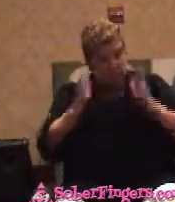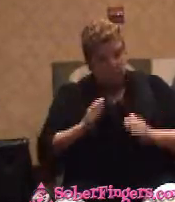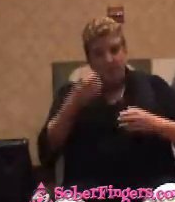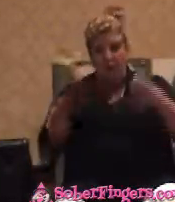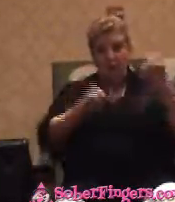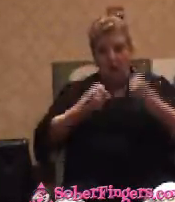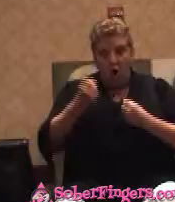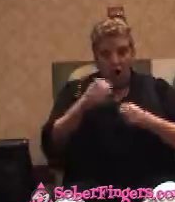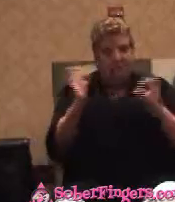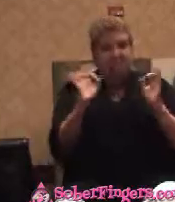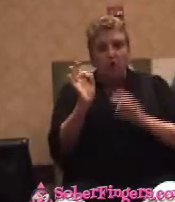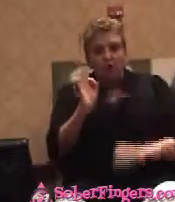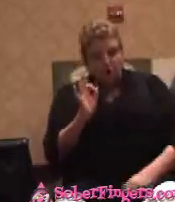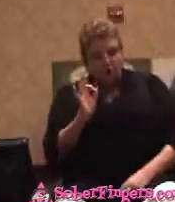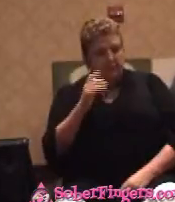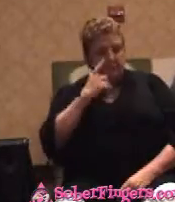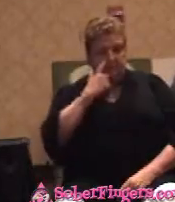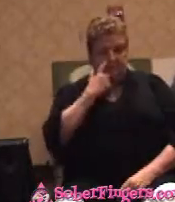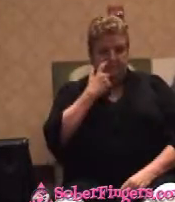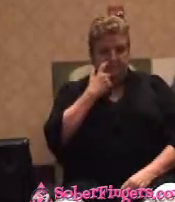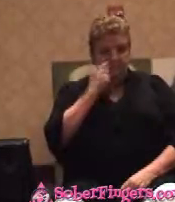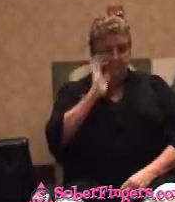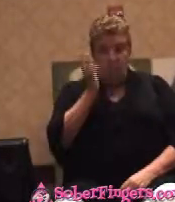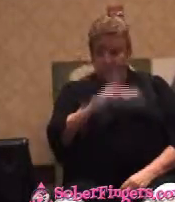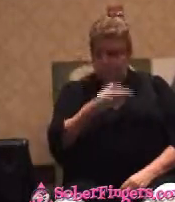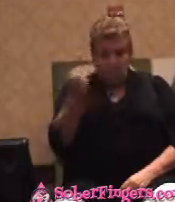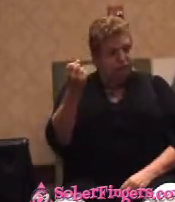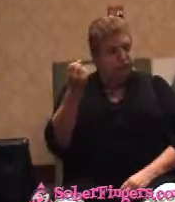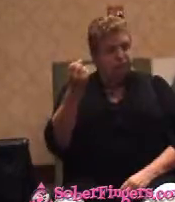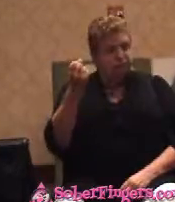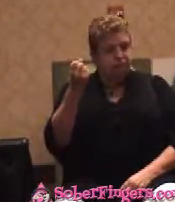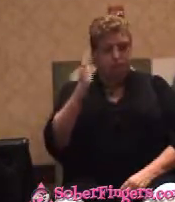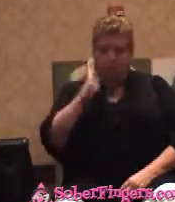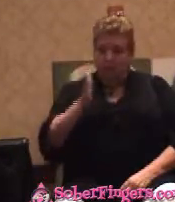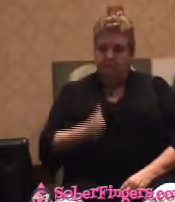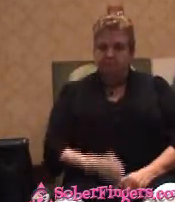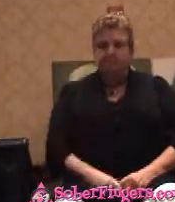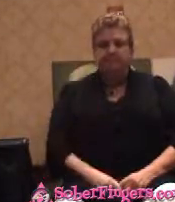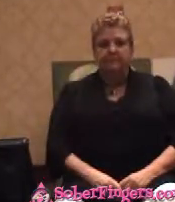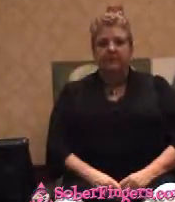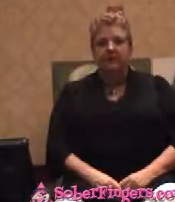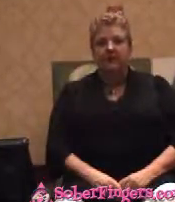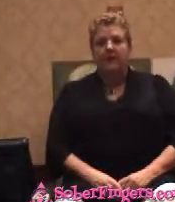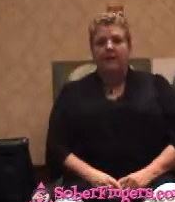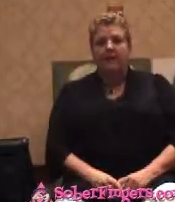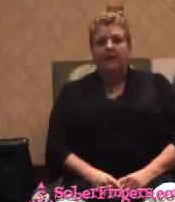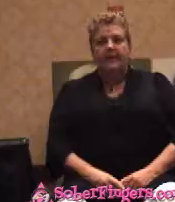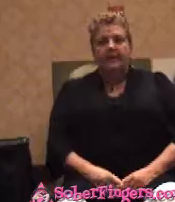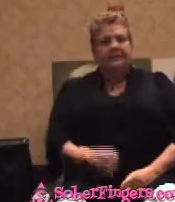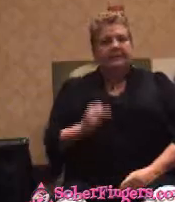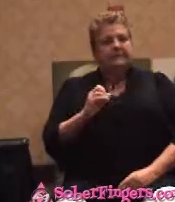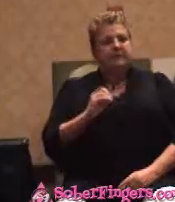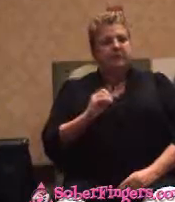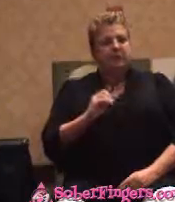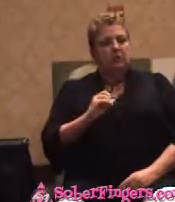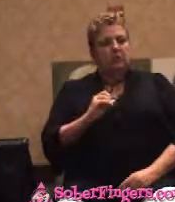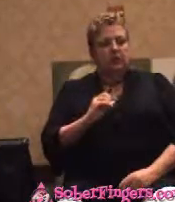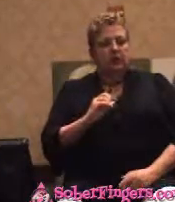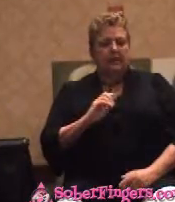furniture. They take it away. We are considering a situation here which doesn't involve our